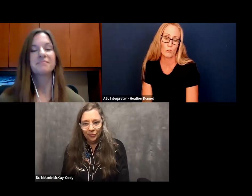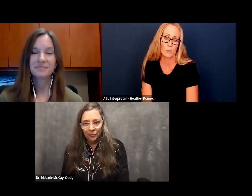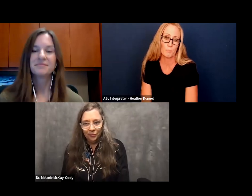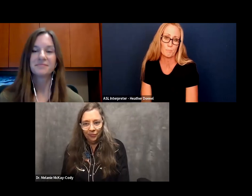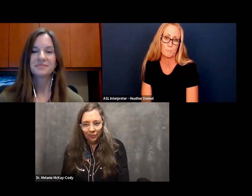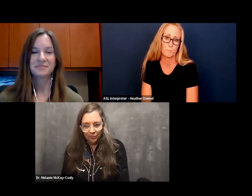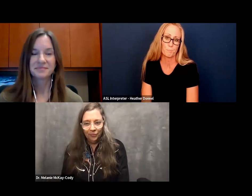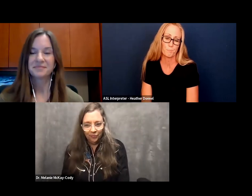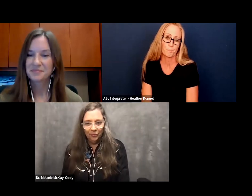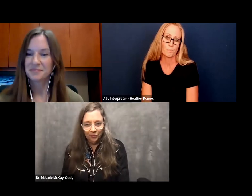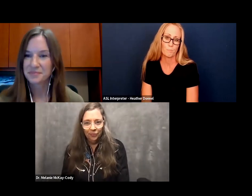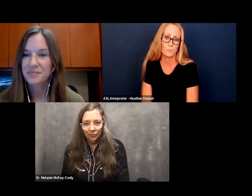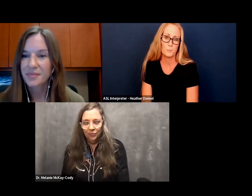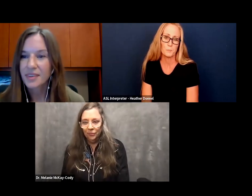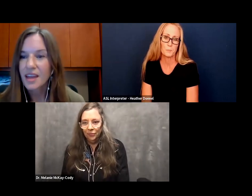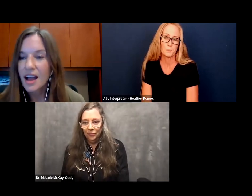languages.